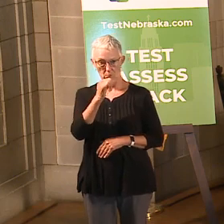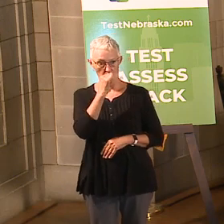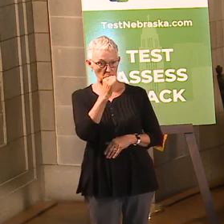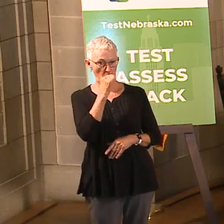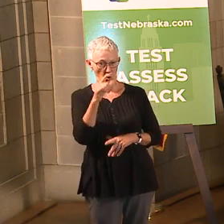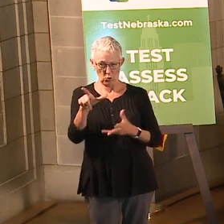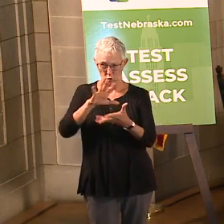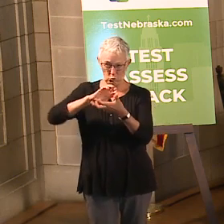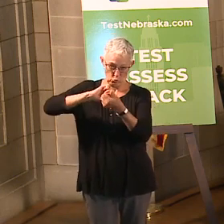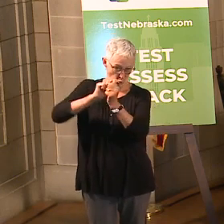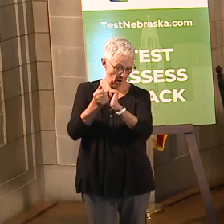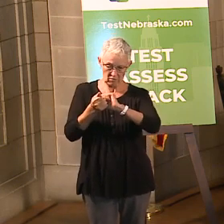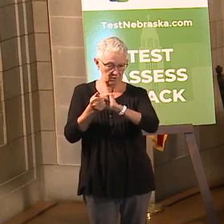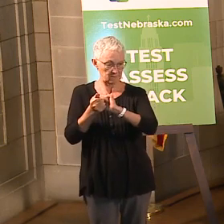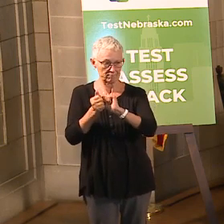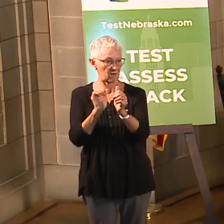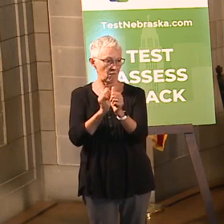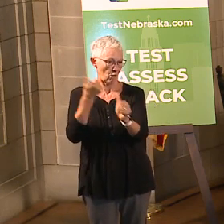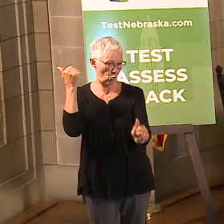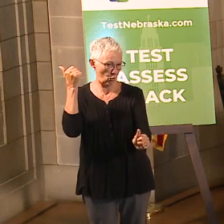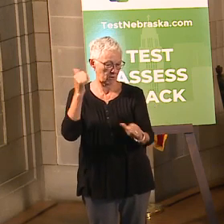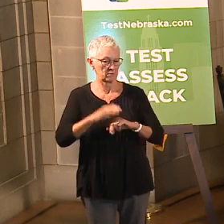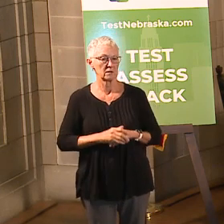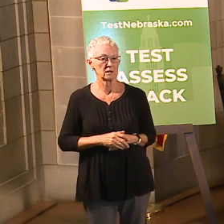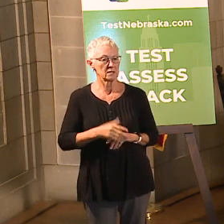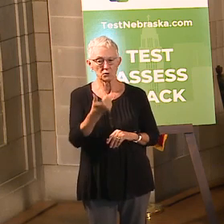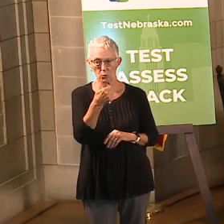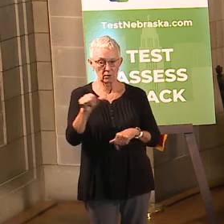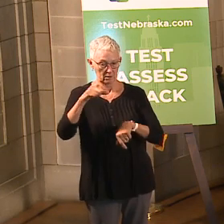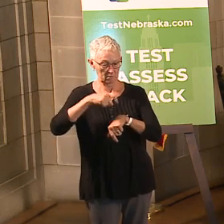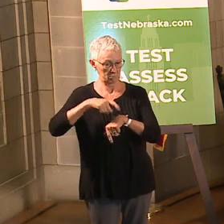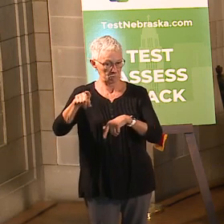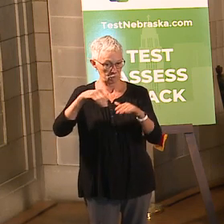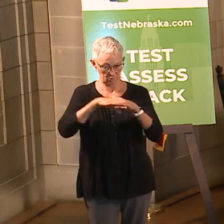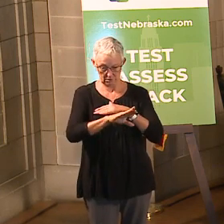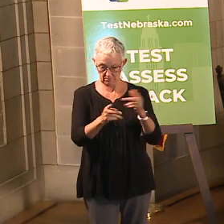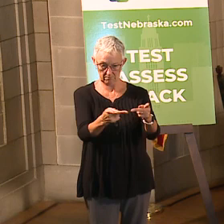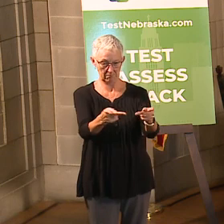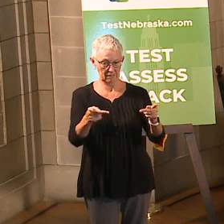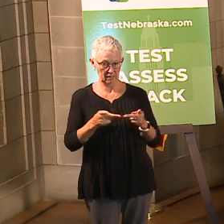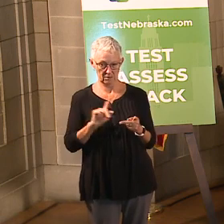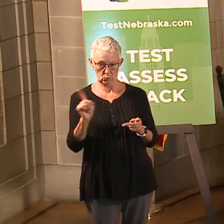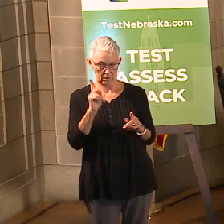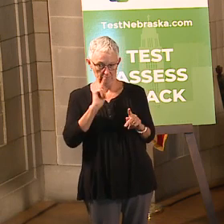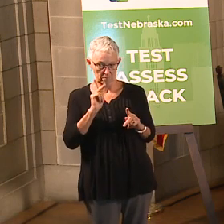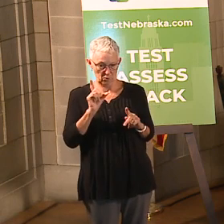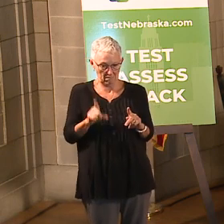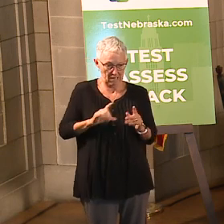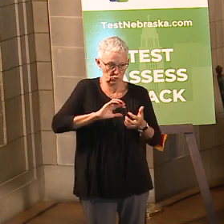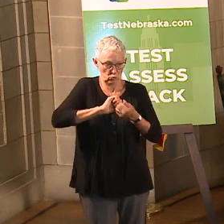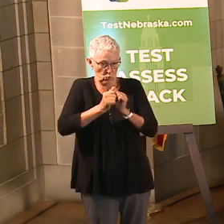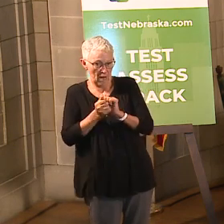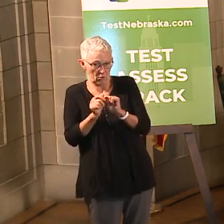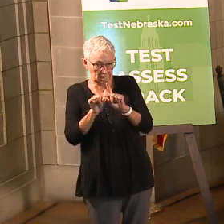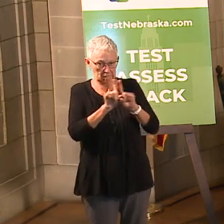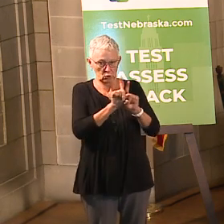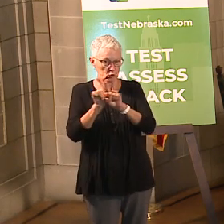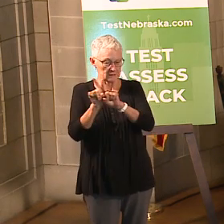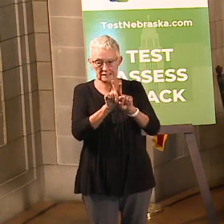you're next to somebody else that is going to help spread the virus. And those are great times to wear masks.